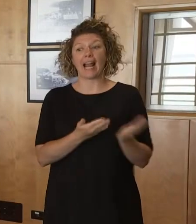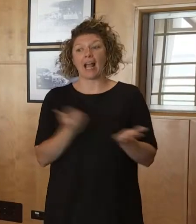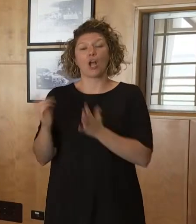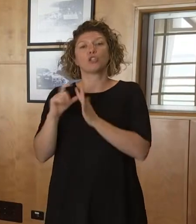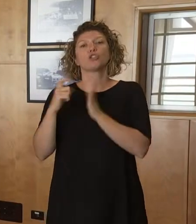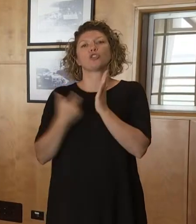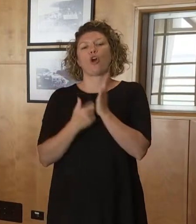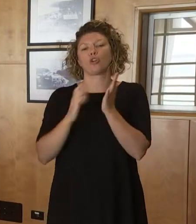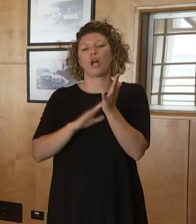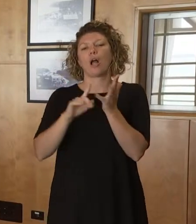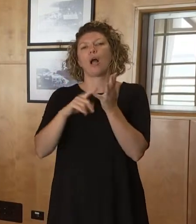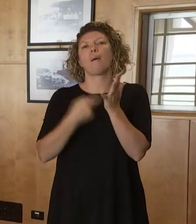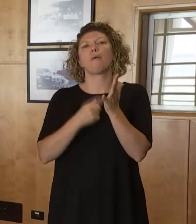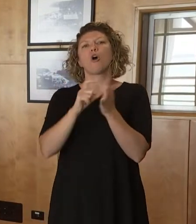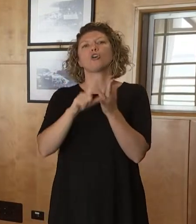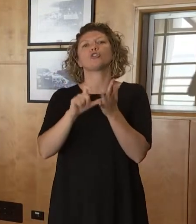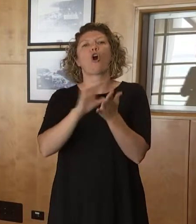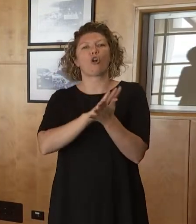to take questions. Thank you.